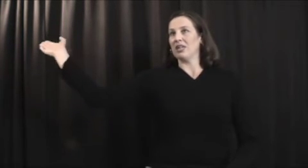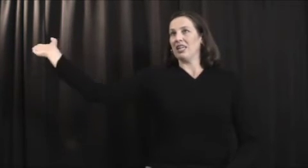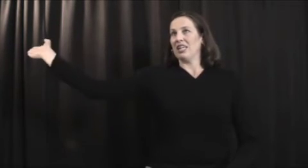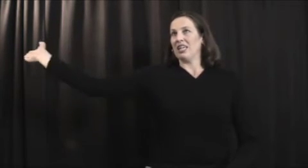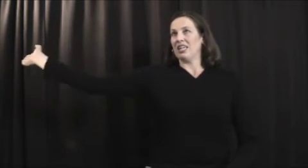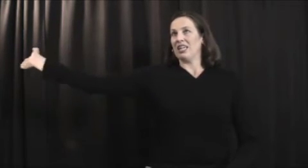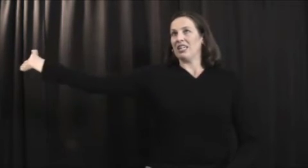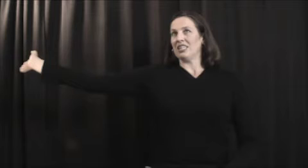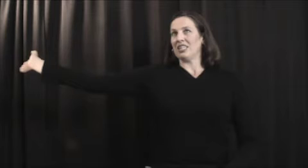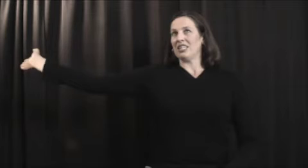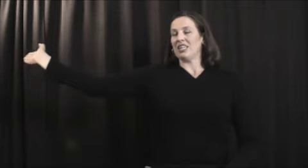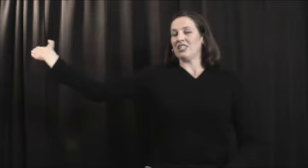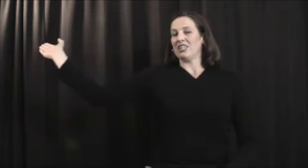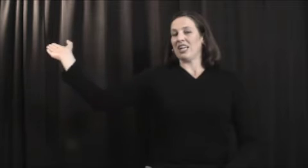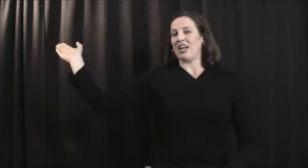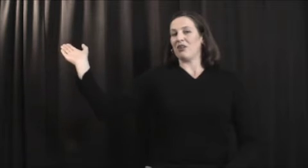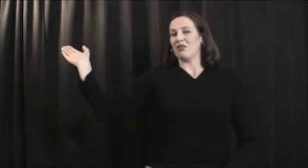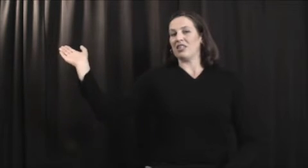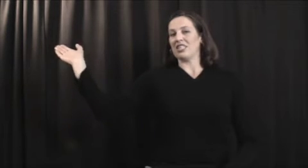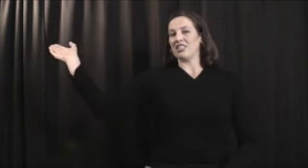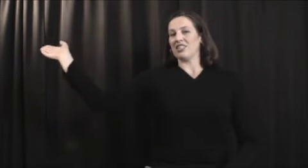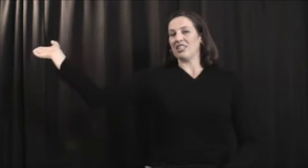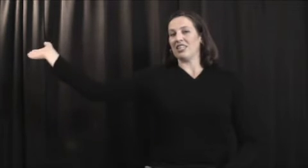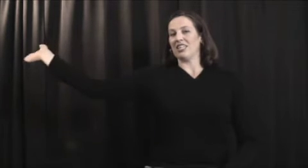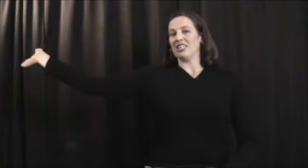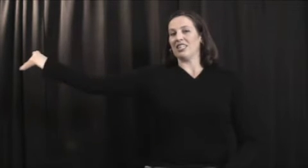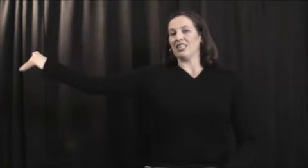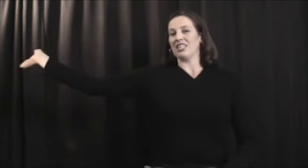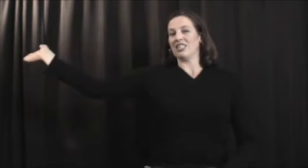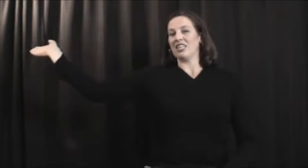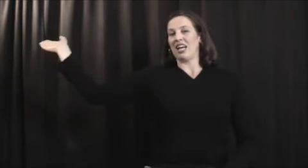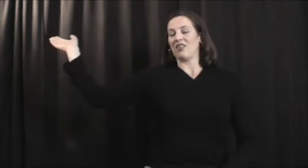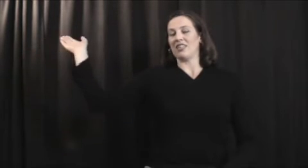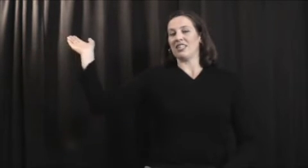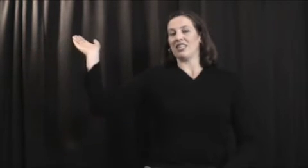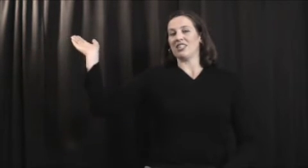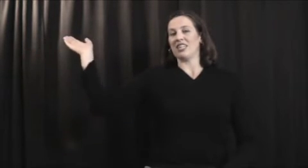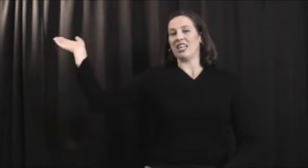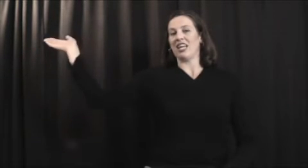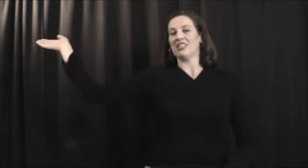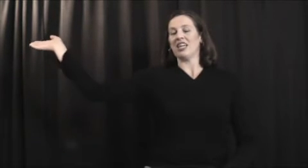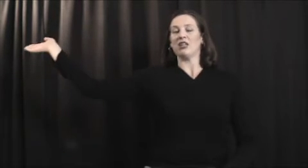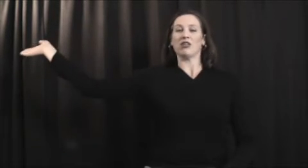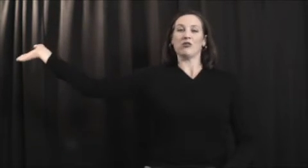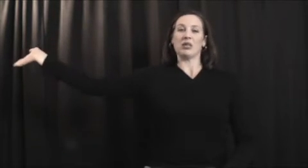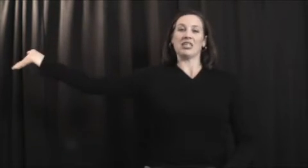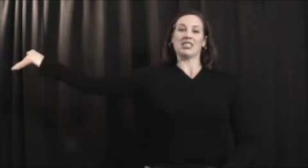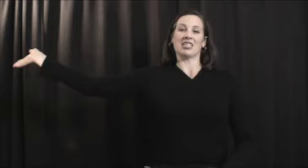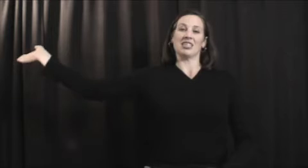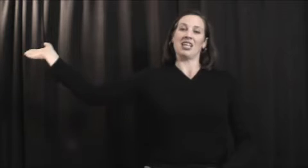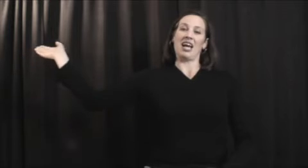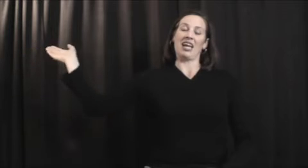into the tension, out of the tension, into the tension, out of the tension. And as that nerve begins to glide,